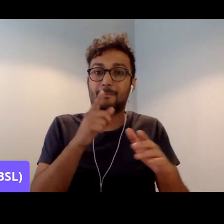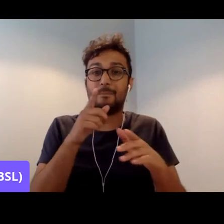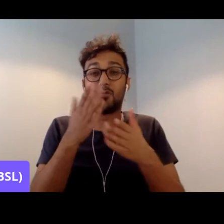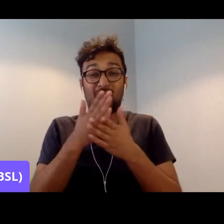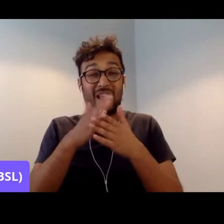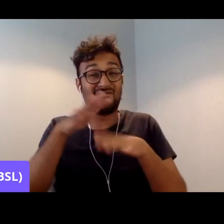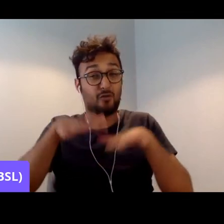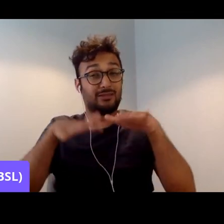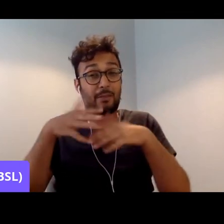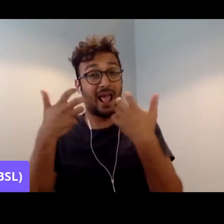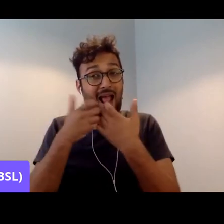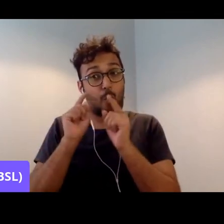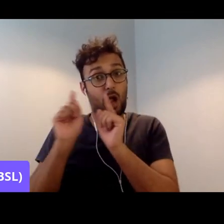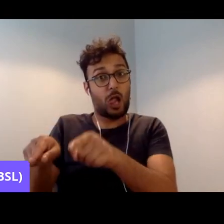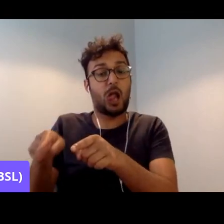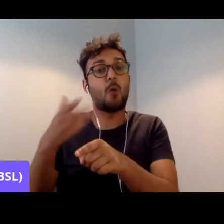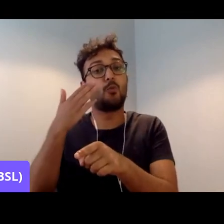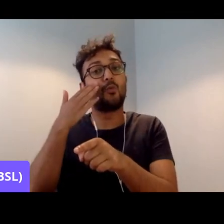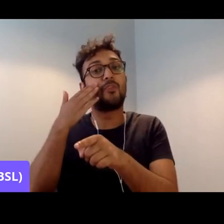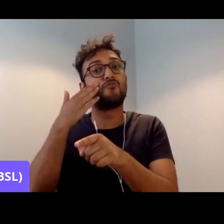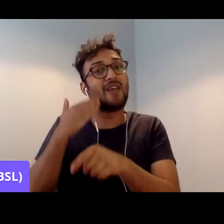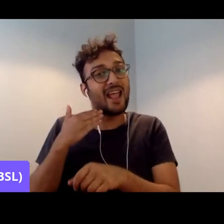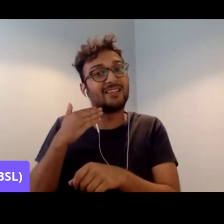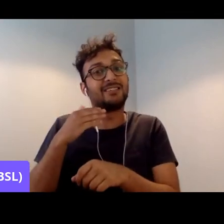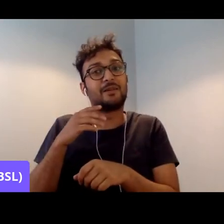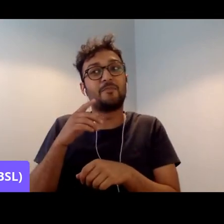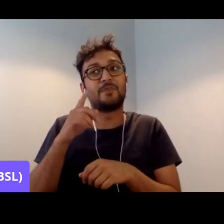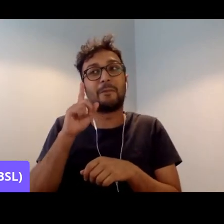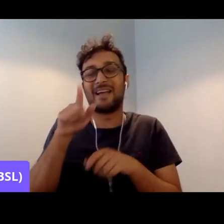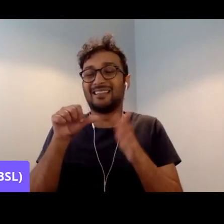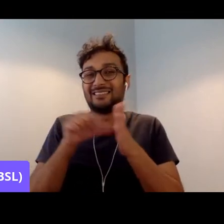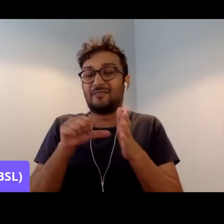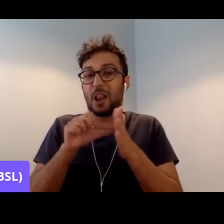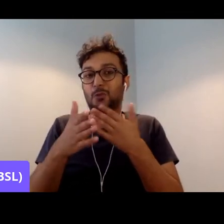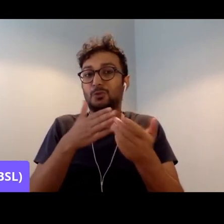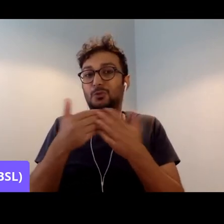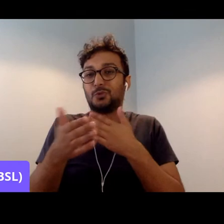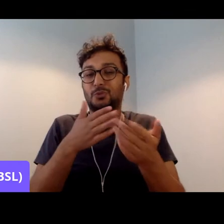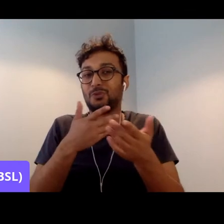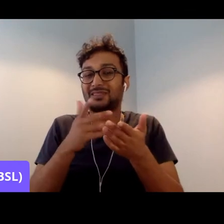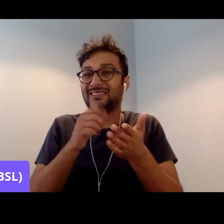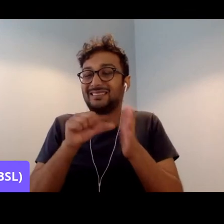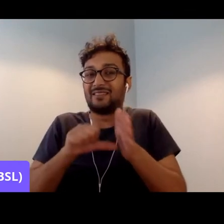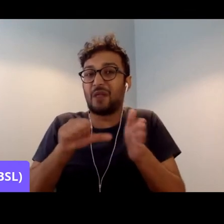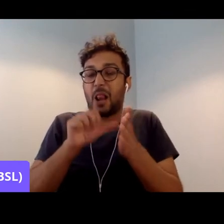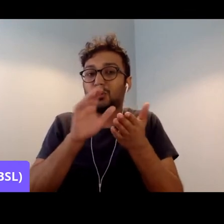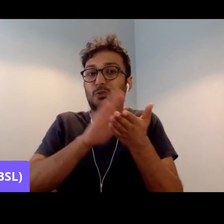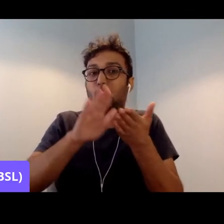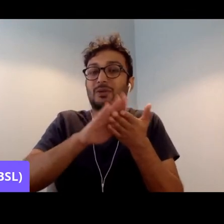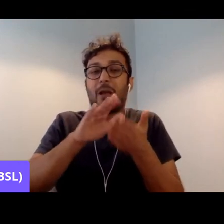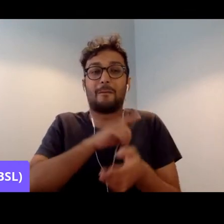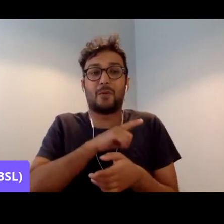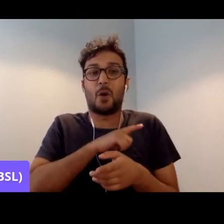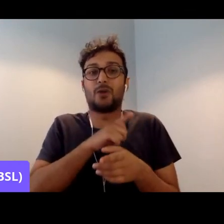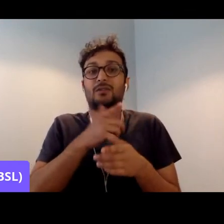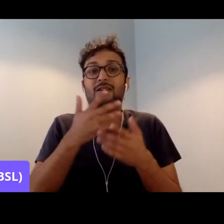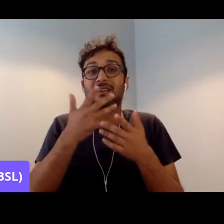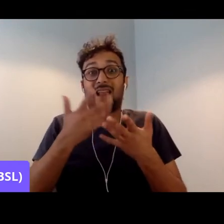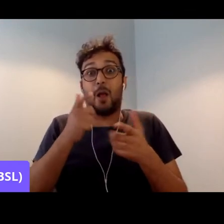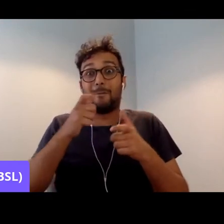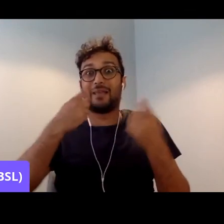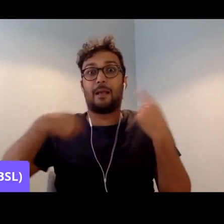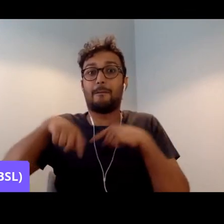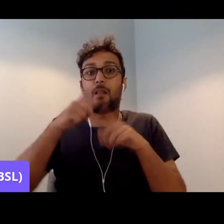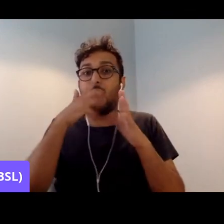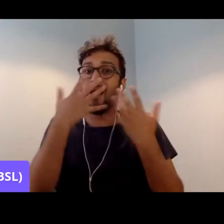it's more difficult to deal with, because you are being presented with a trope which people have accepted of the